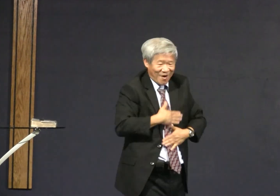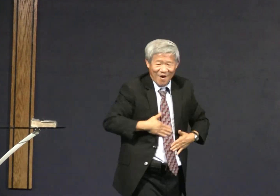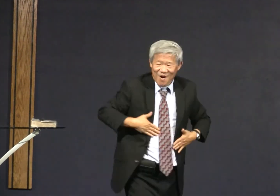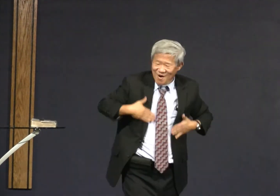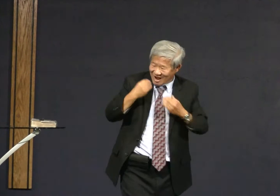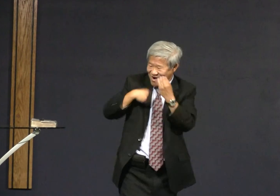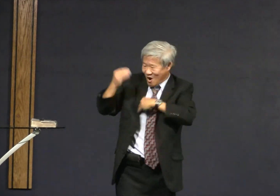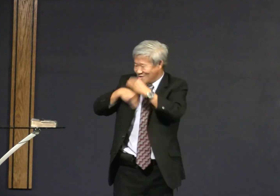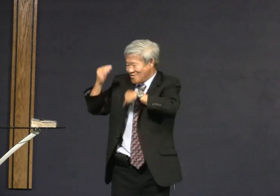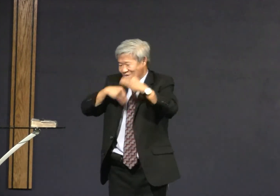harvest